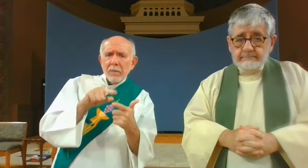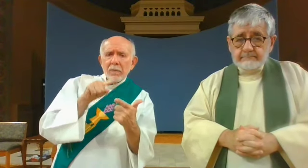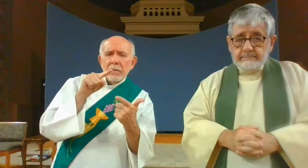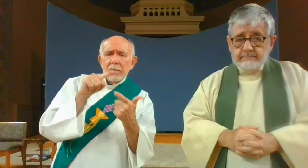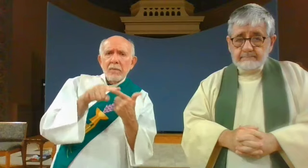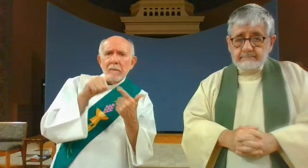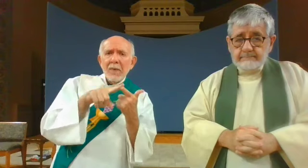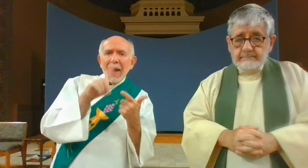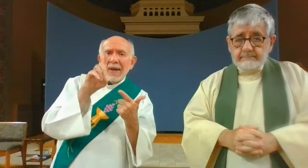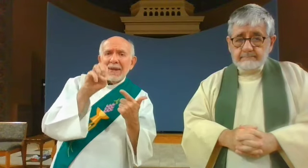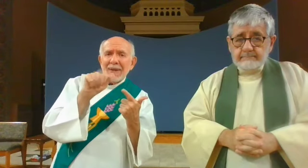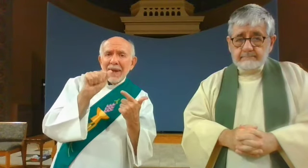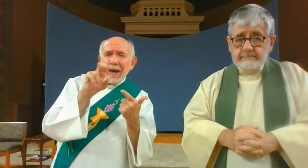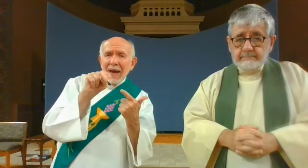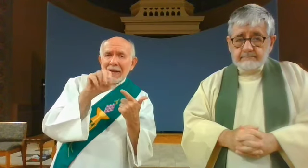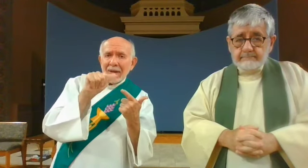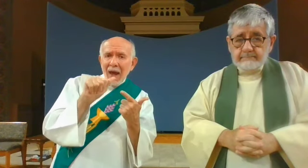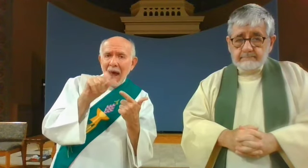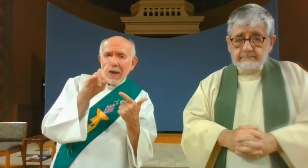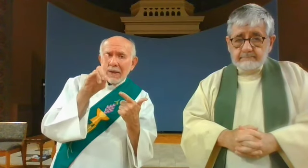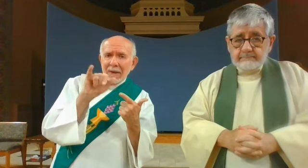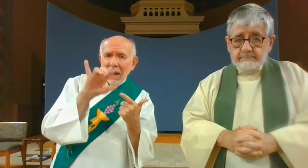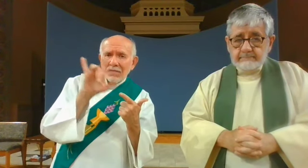Deanna DiVincenzo